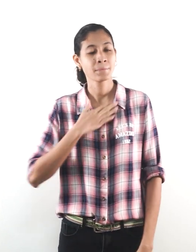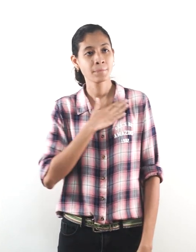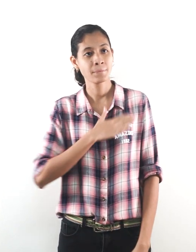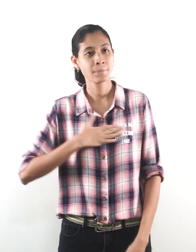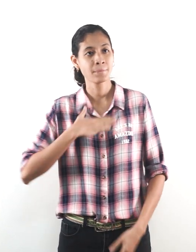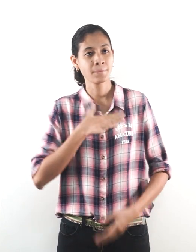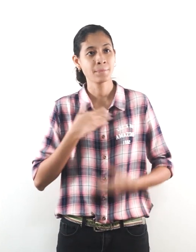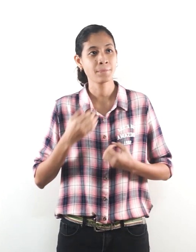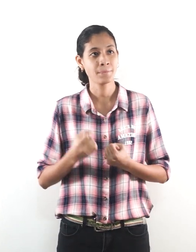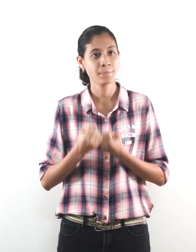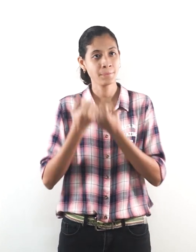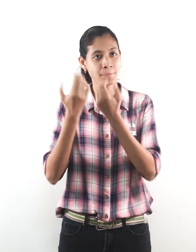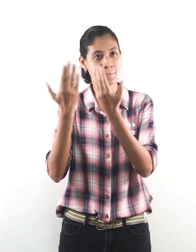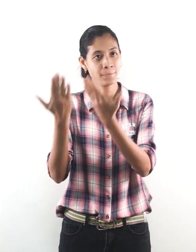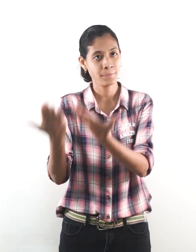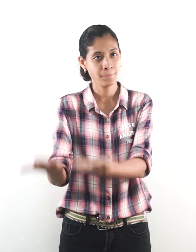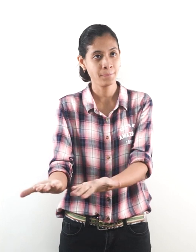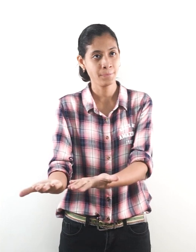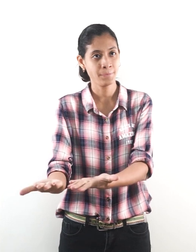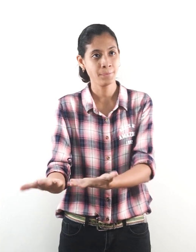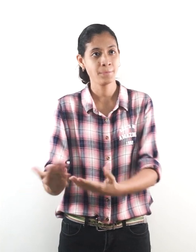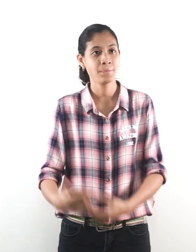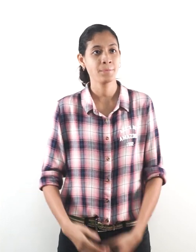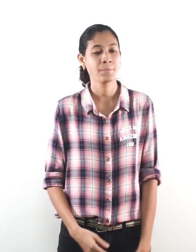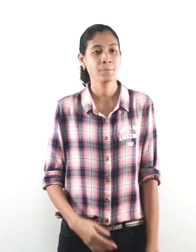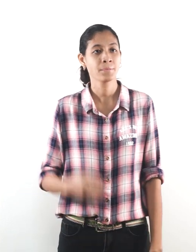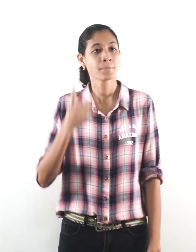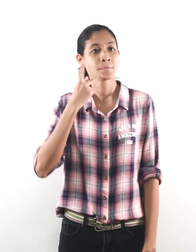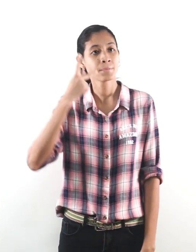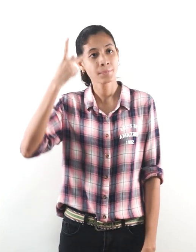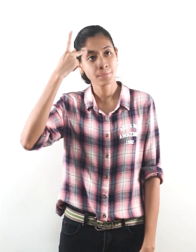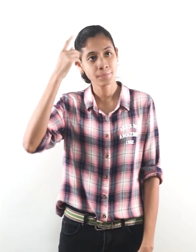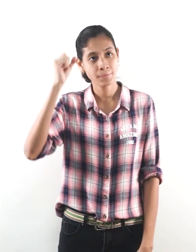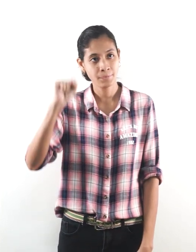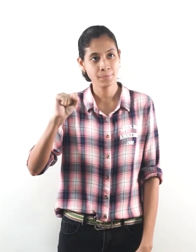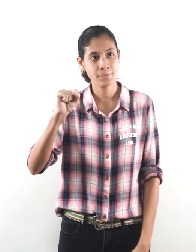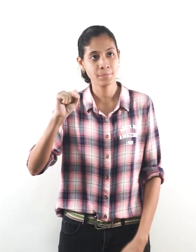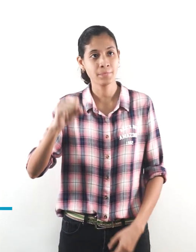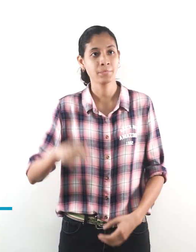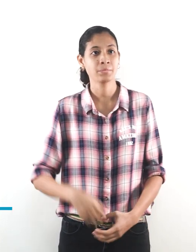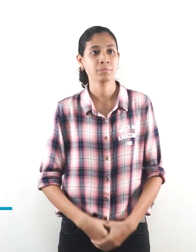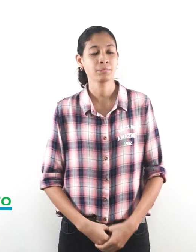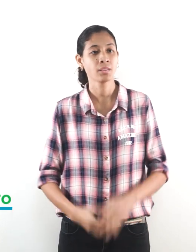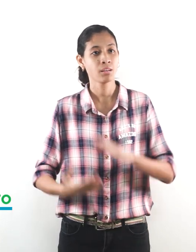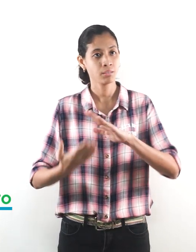Please give parents community